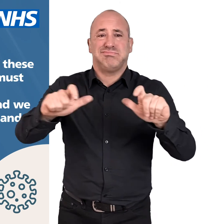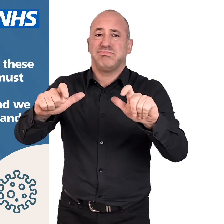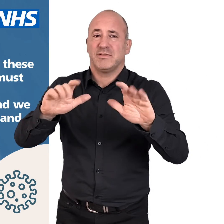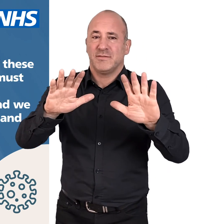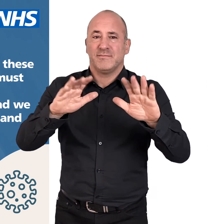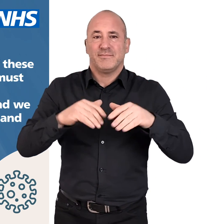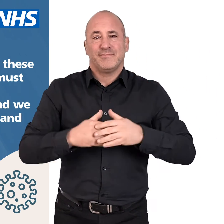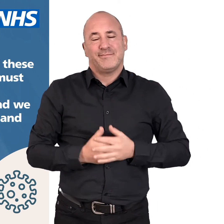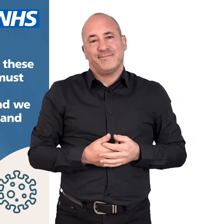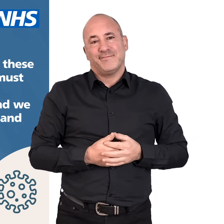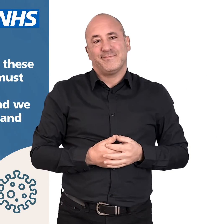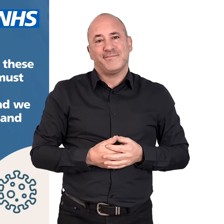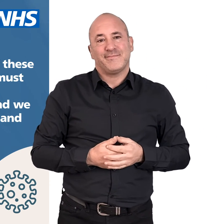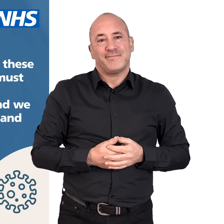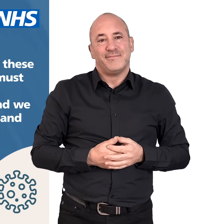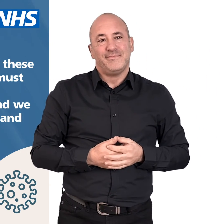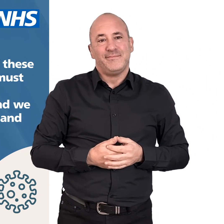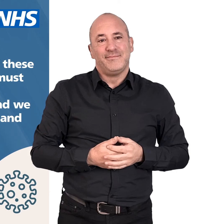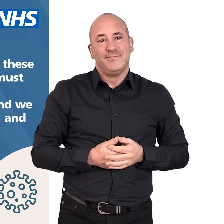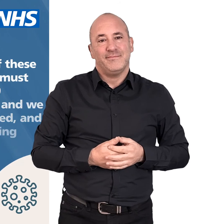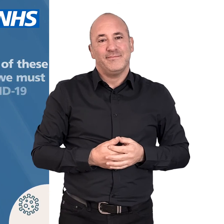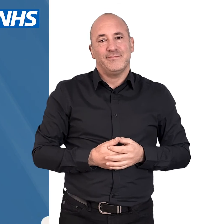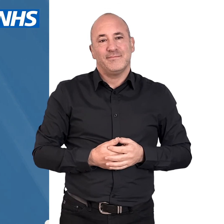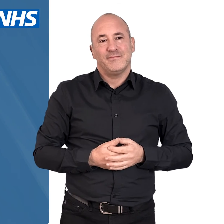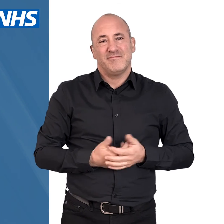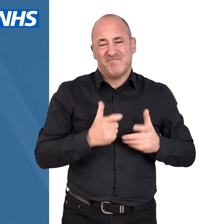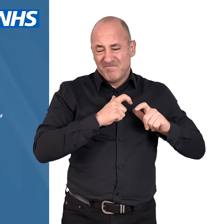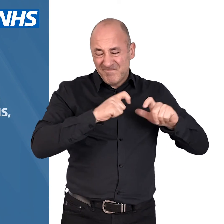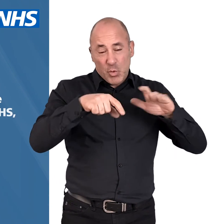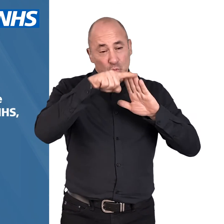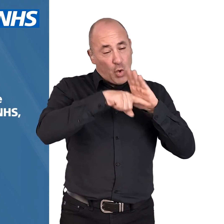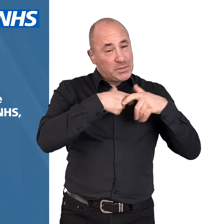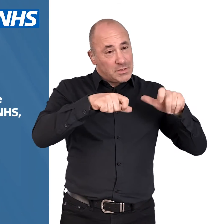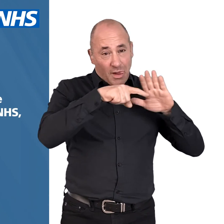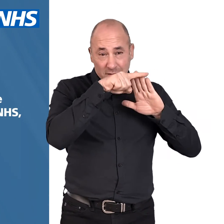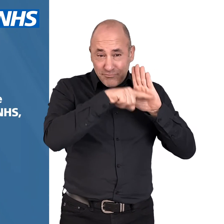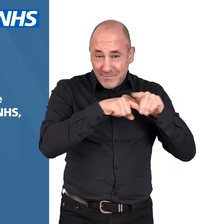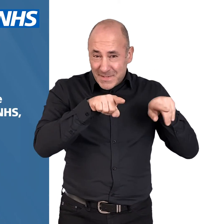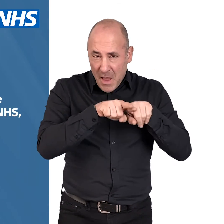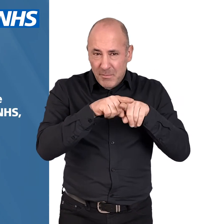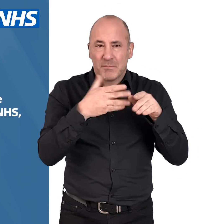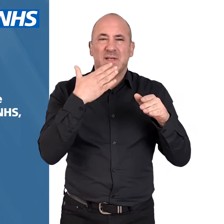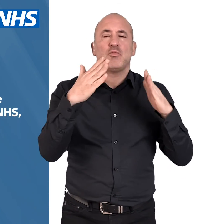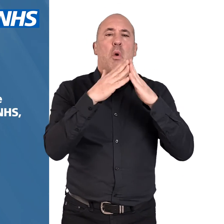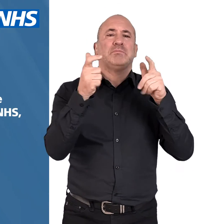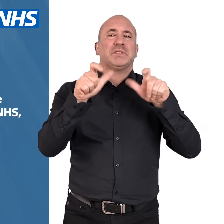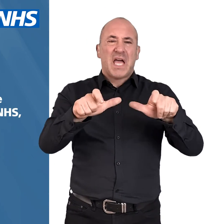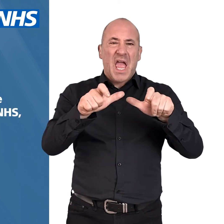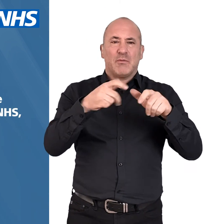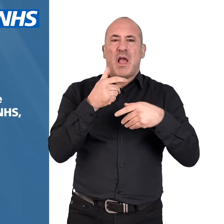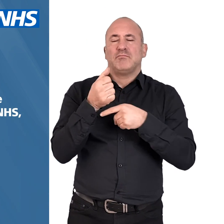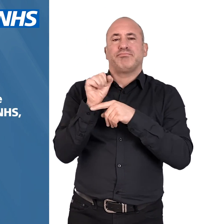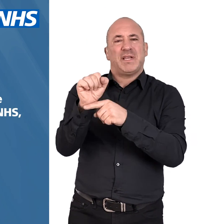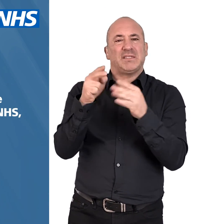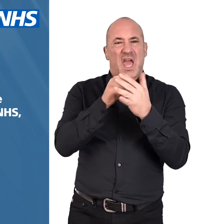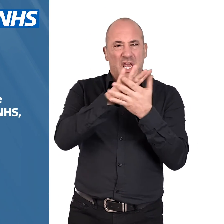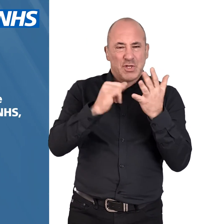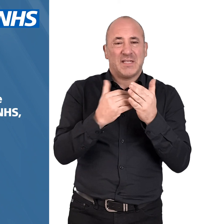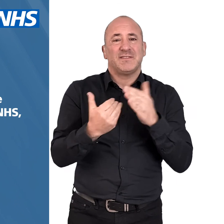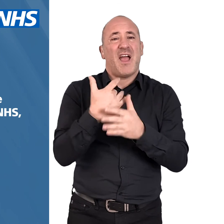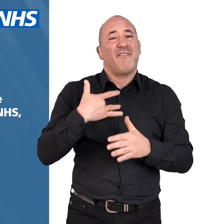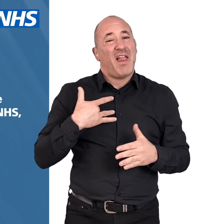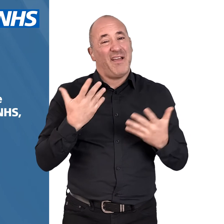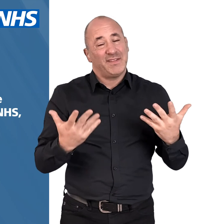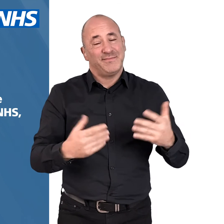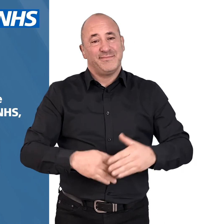space and letting fresh air in. Until the rules change, please stay at home to protect the NHS